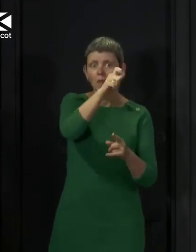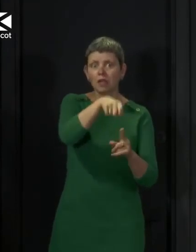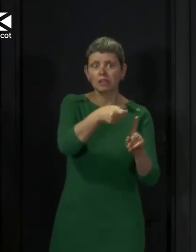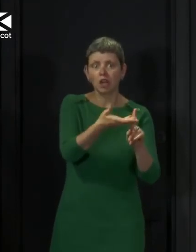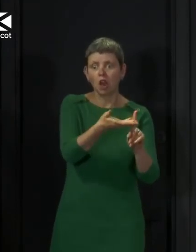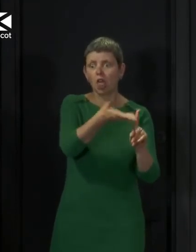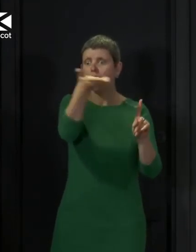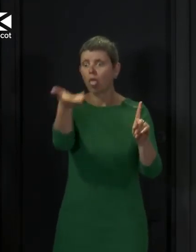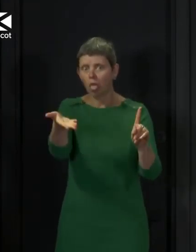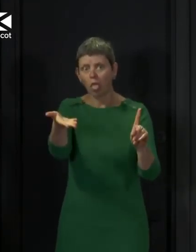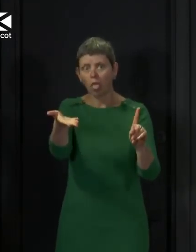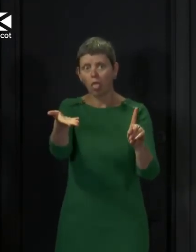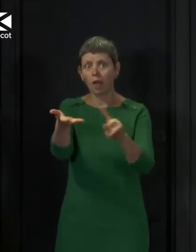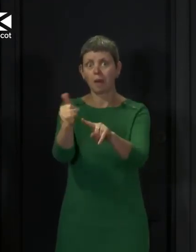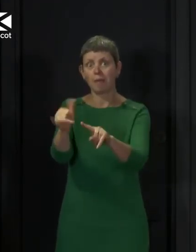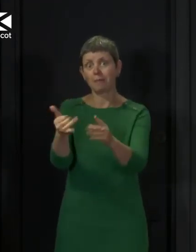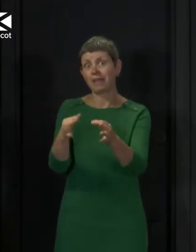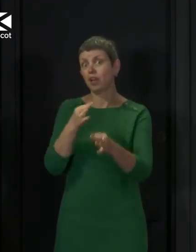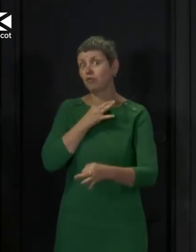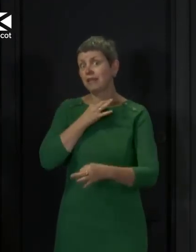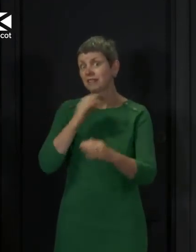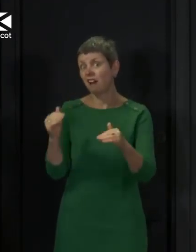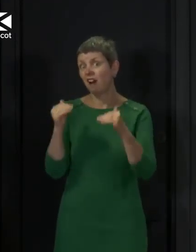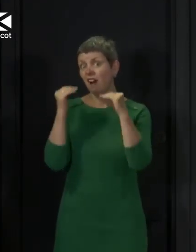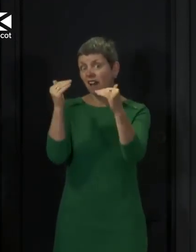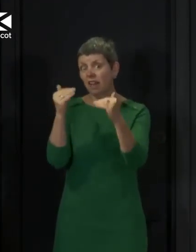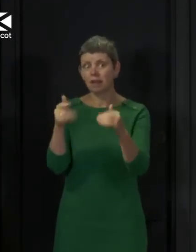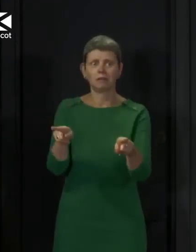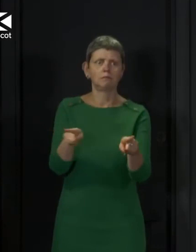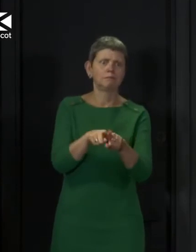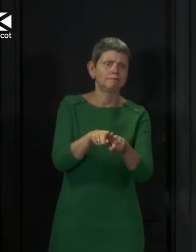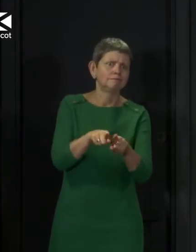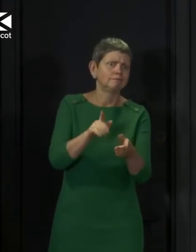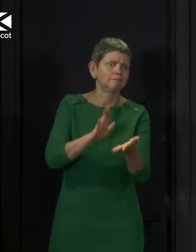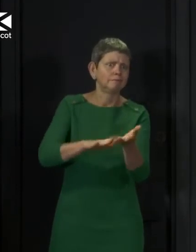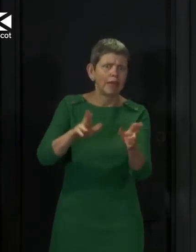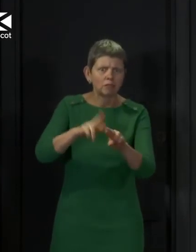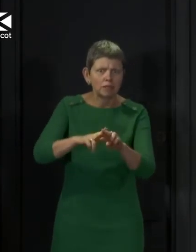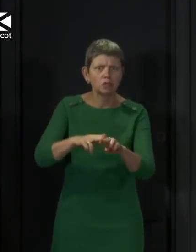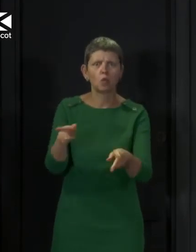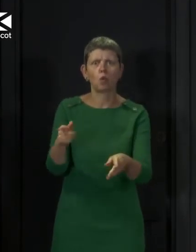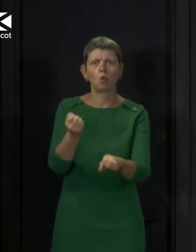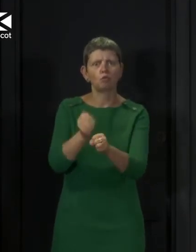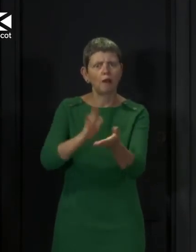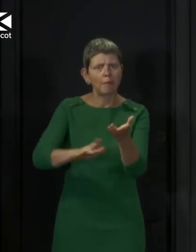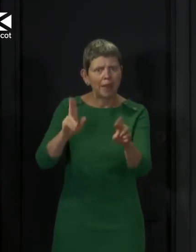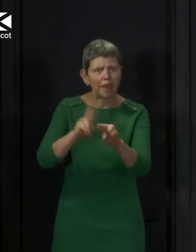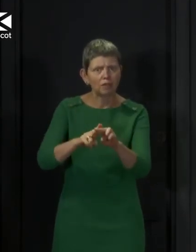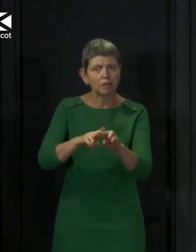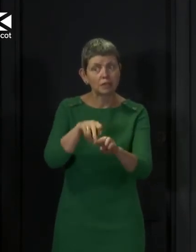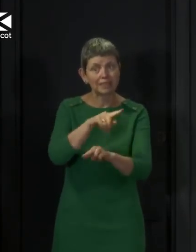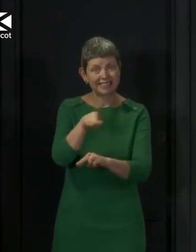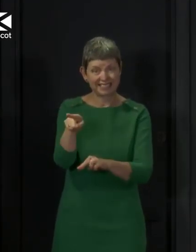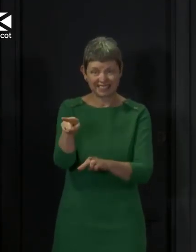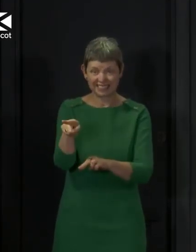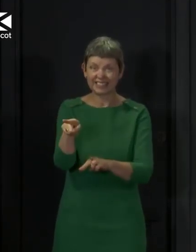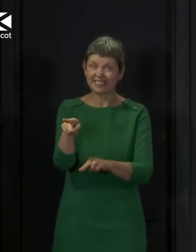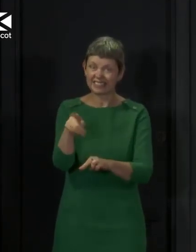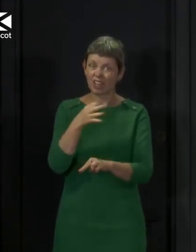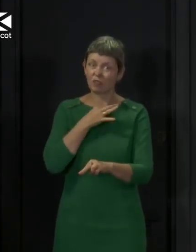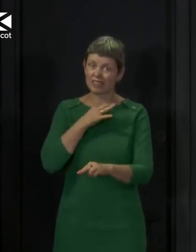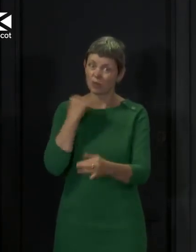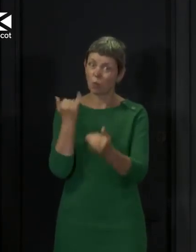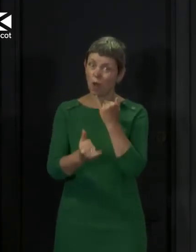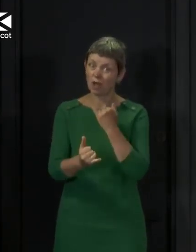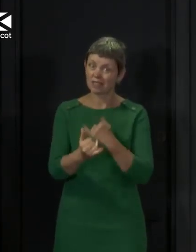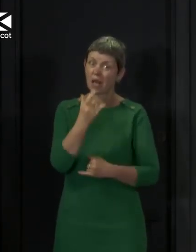on to others who are at greater risk from COVID-19, such as their parents or grandparents. And that could have really tragic consequences.